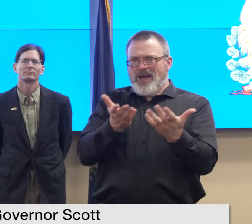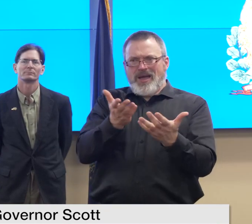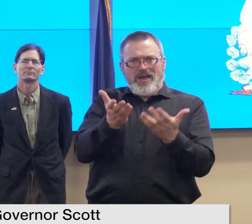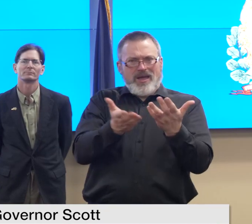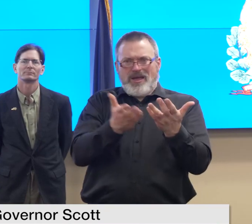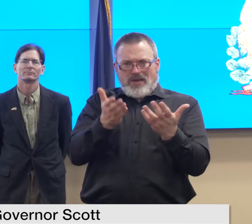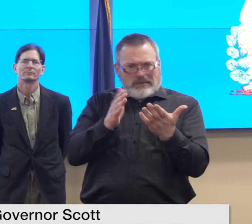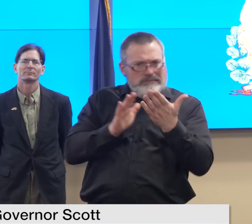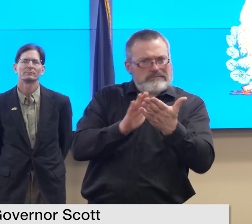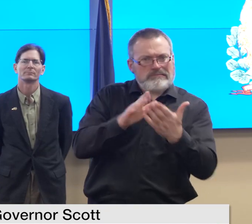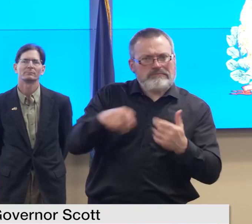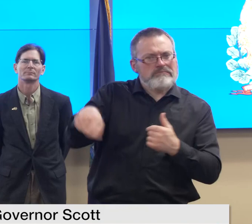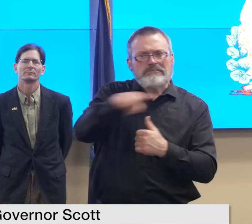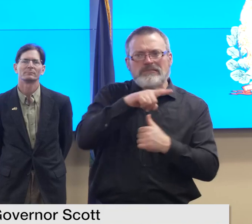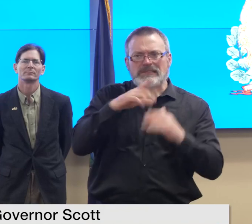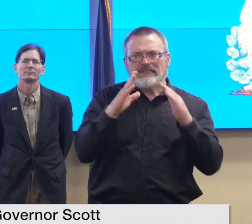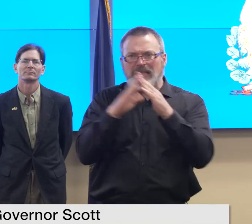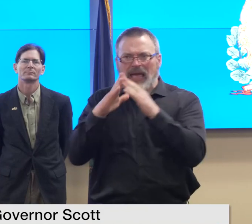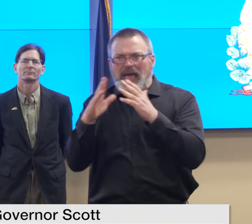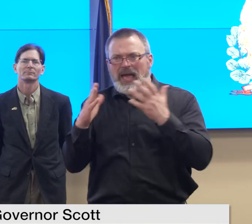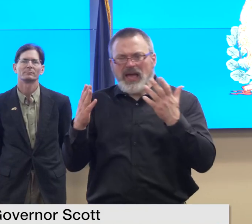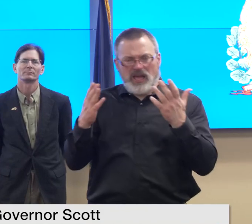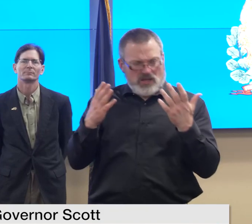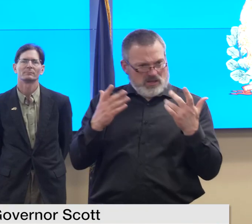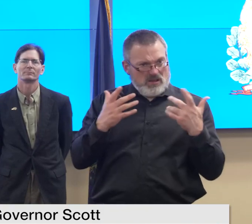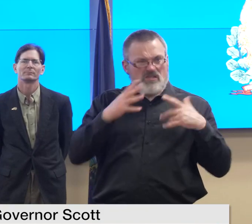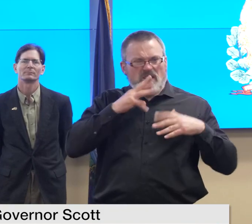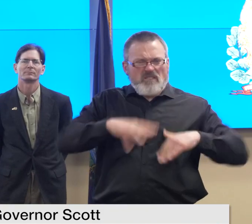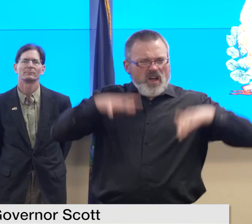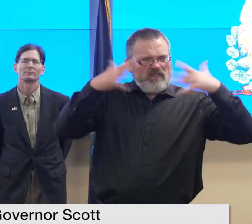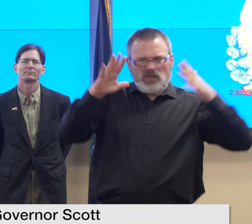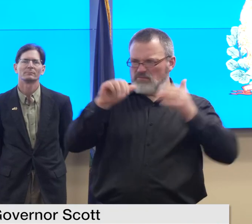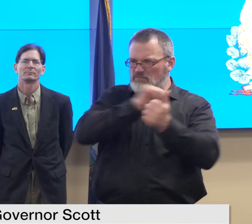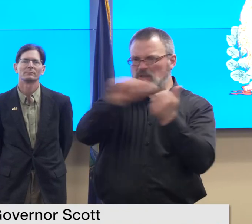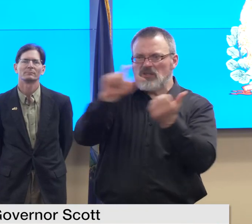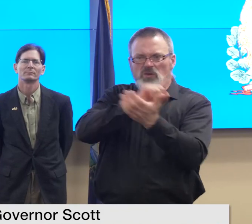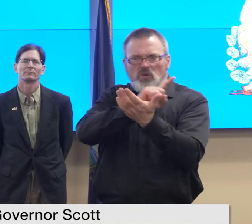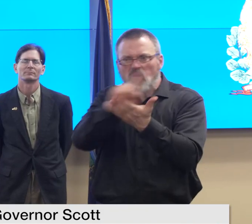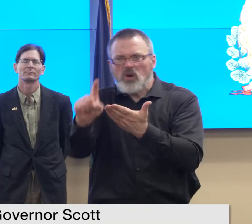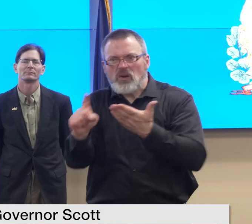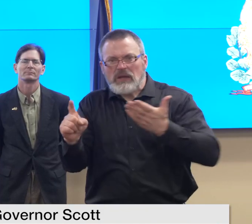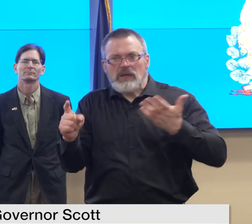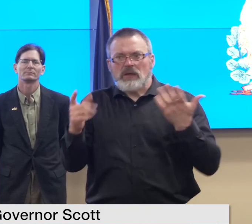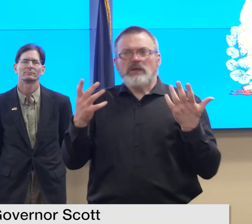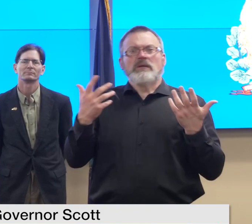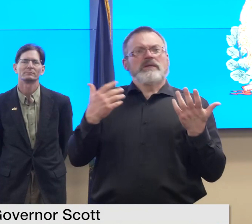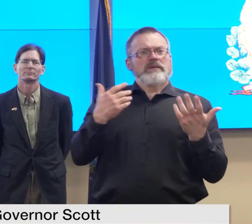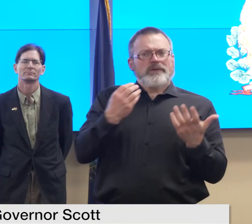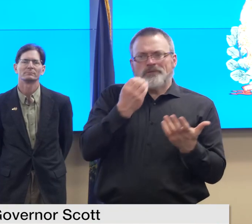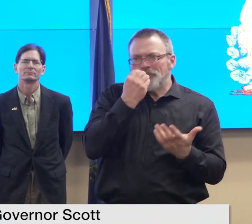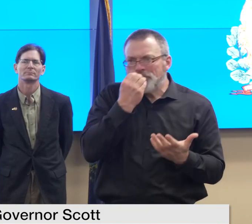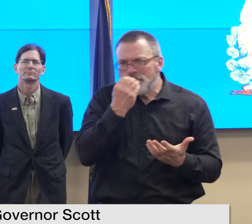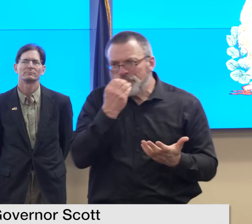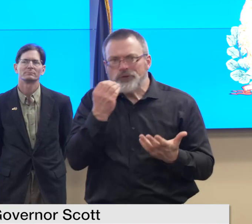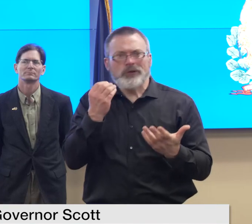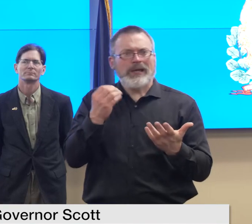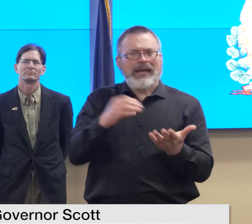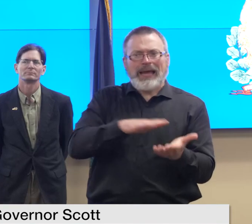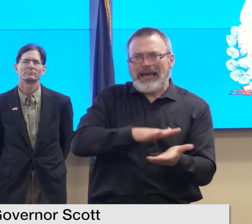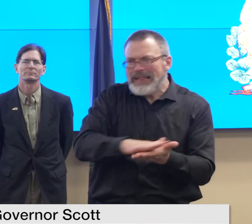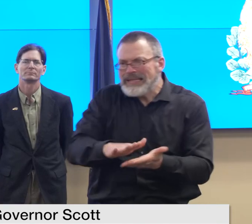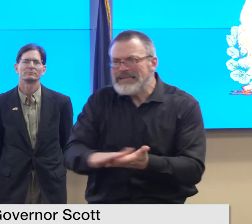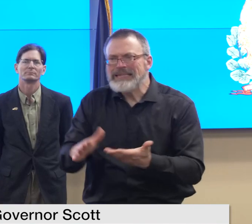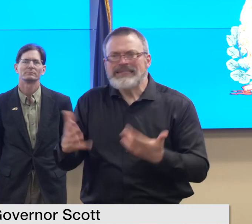still you know a week later just just things like food and hygiene and um answering questions they're they